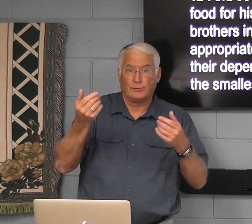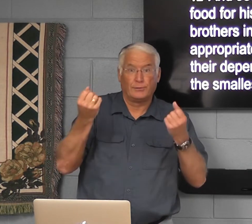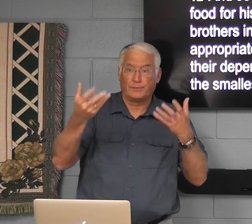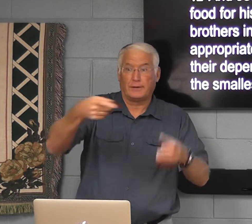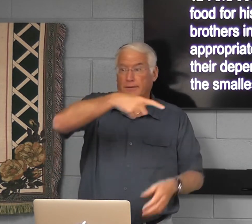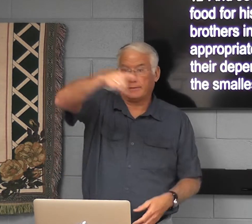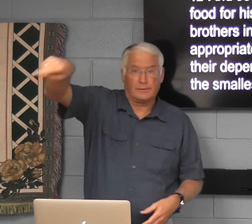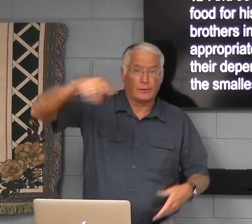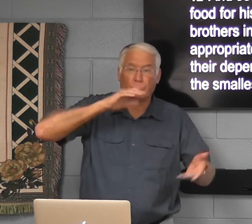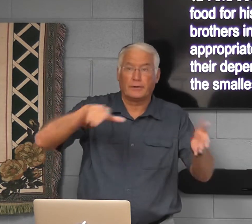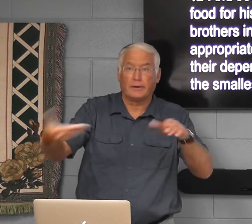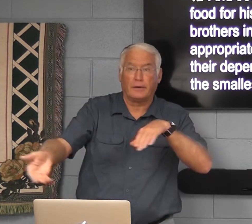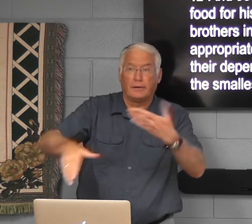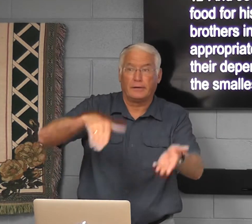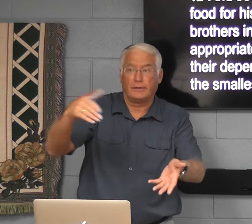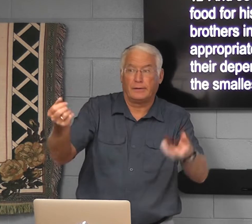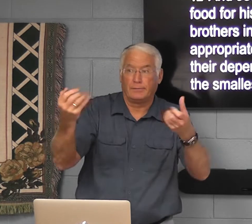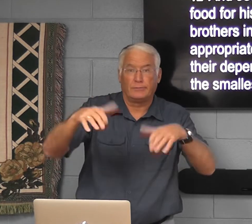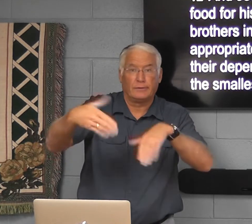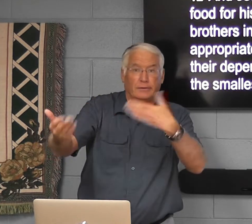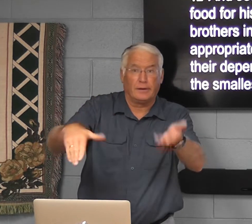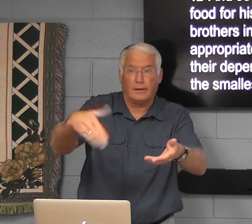there, many of them would have died.